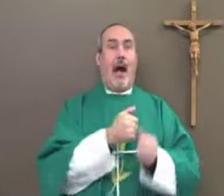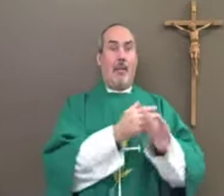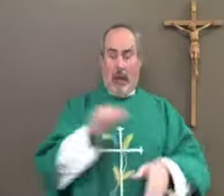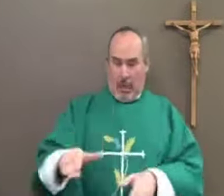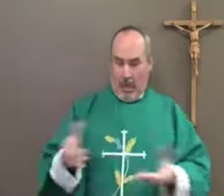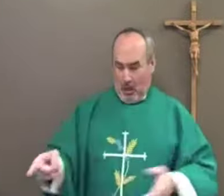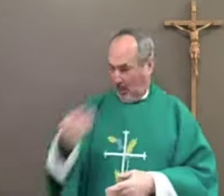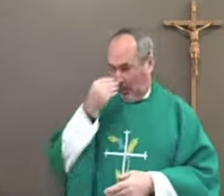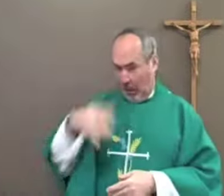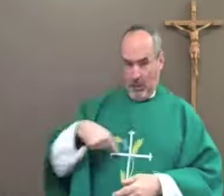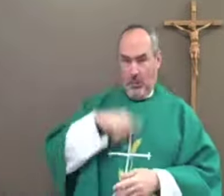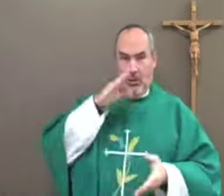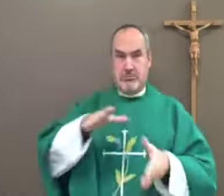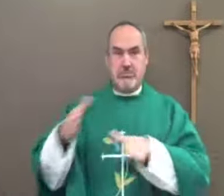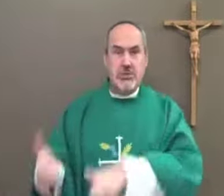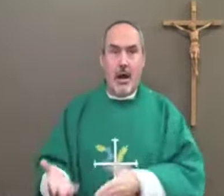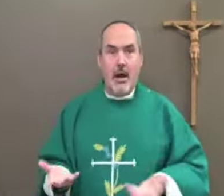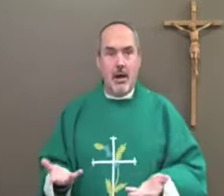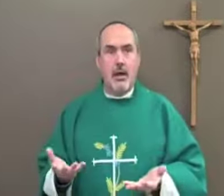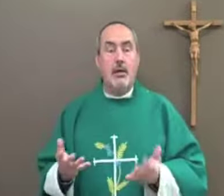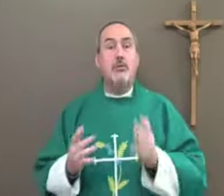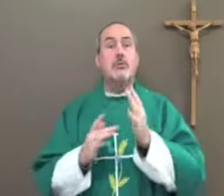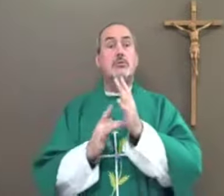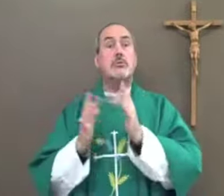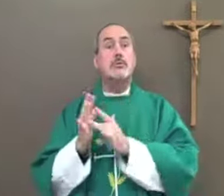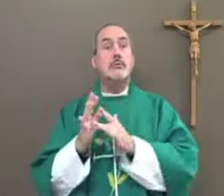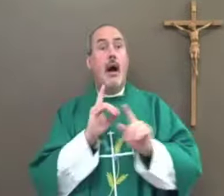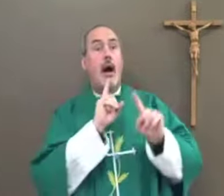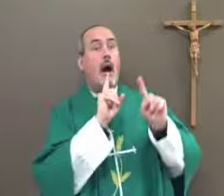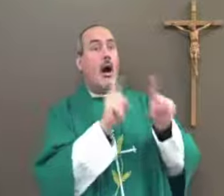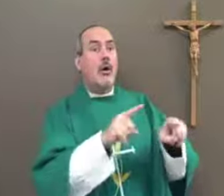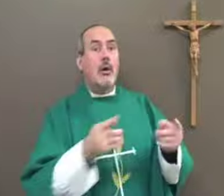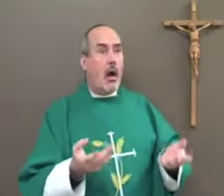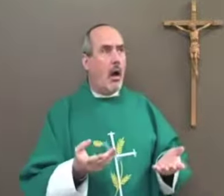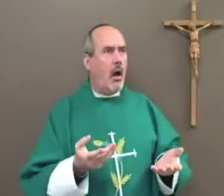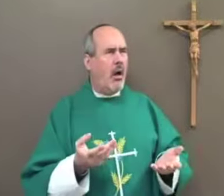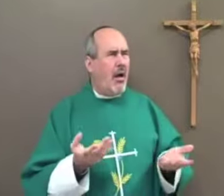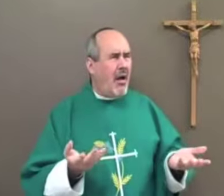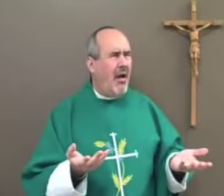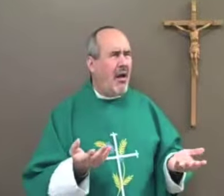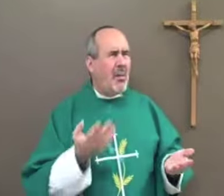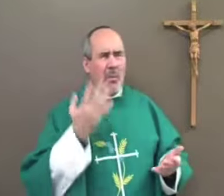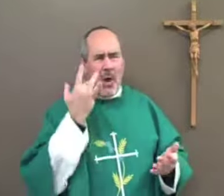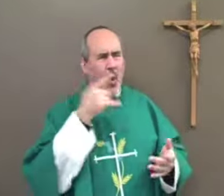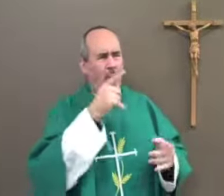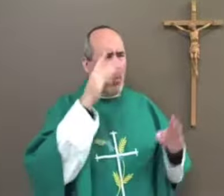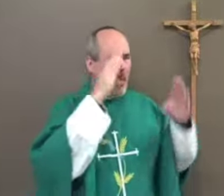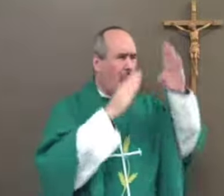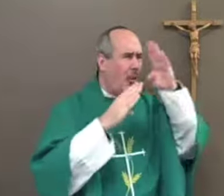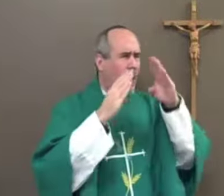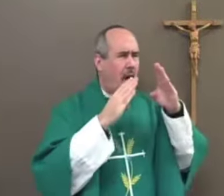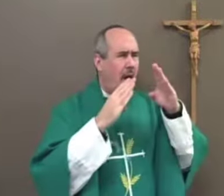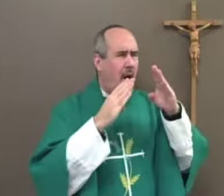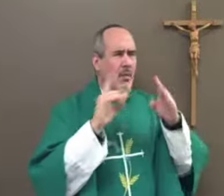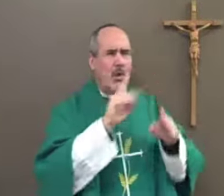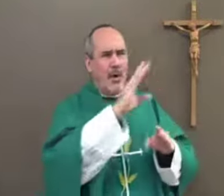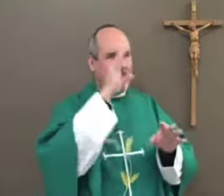gospel remember when the disciples were waking up Jesus saying they were afraid they were gonna die and Jesus responded why are you